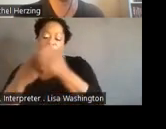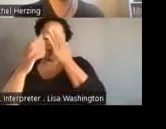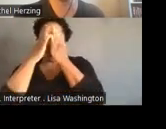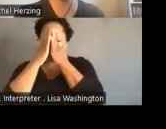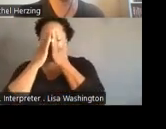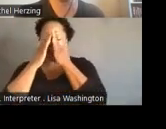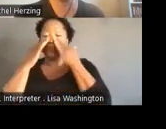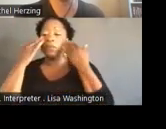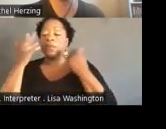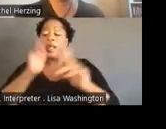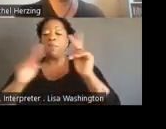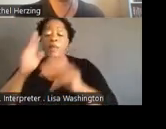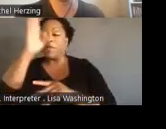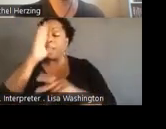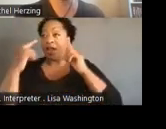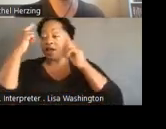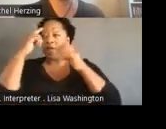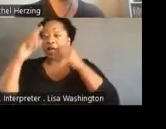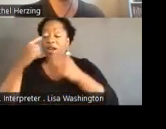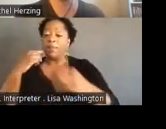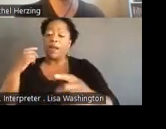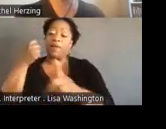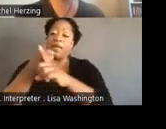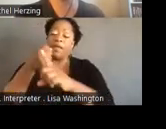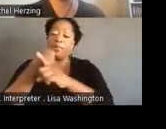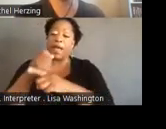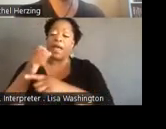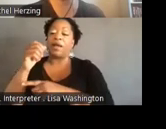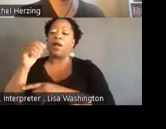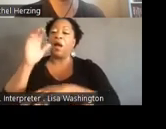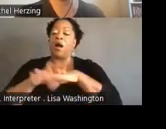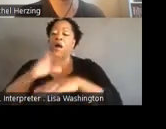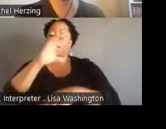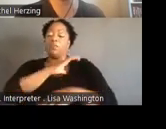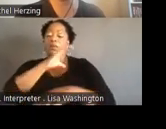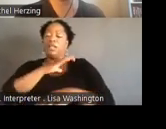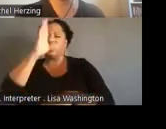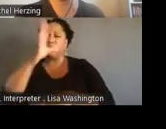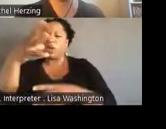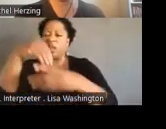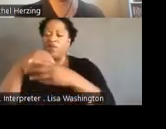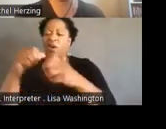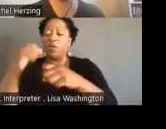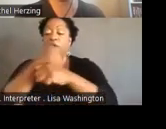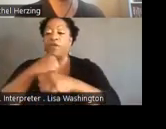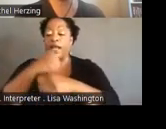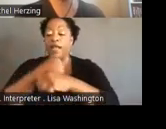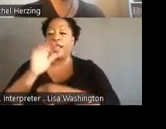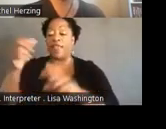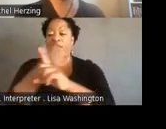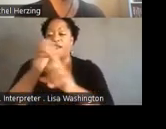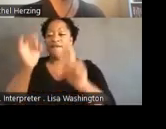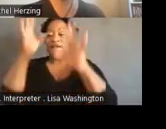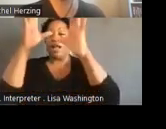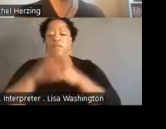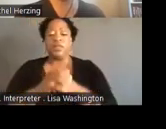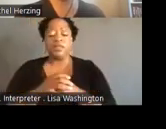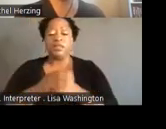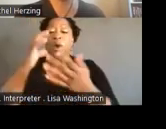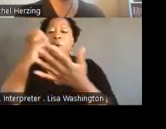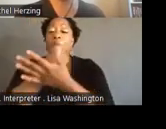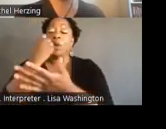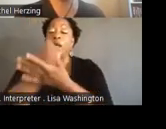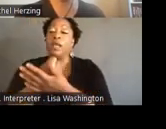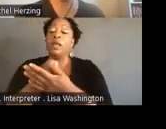not have ever thought about the impacts of policing directly involved in fighting its violence. Winning was turning